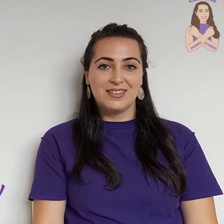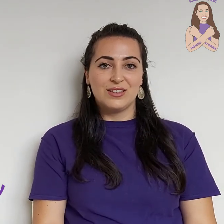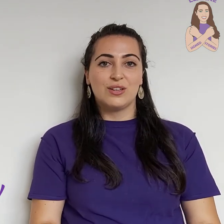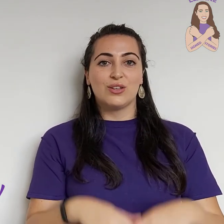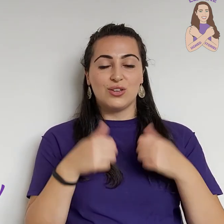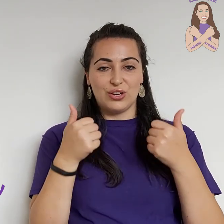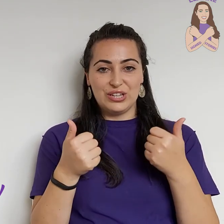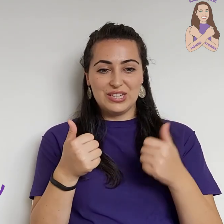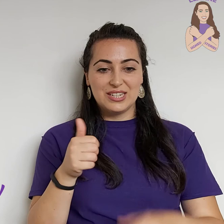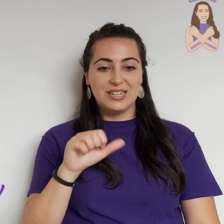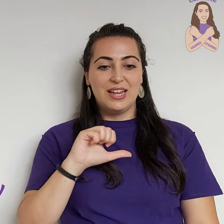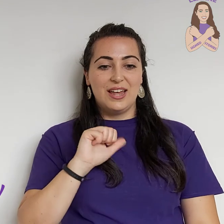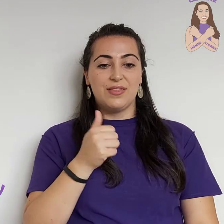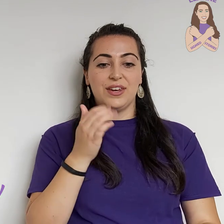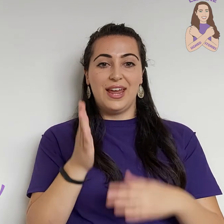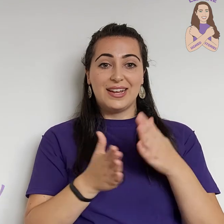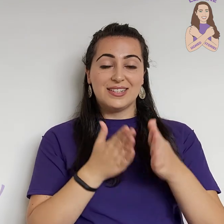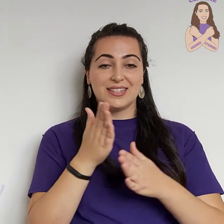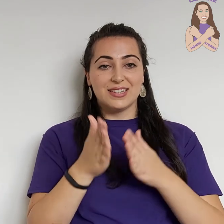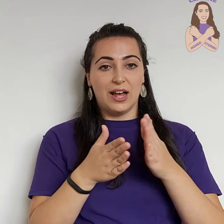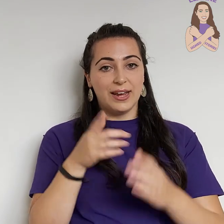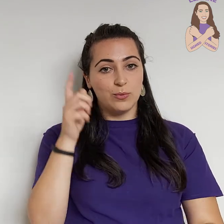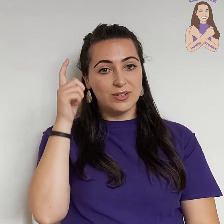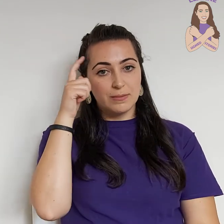Good. Good. The next sign was